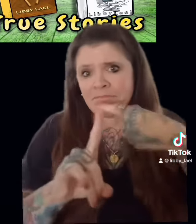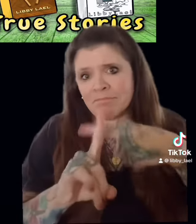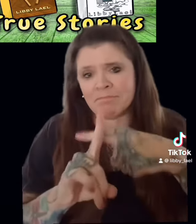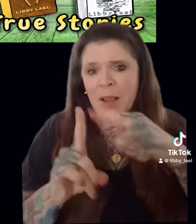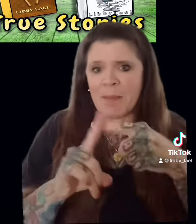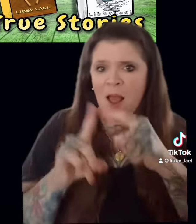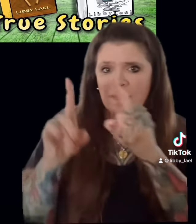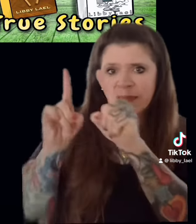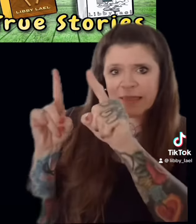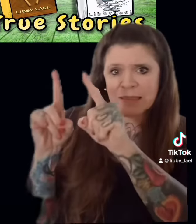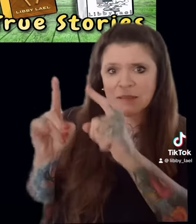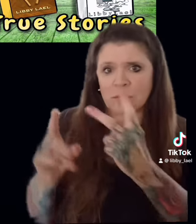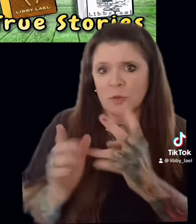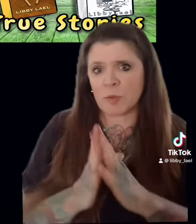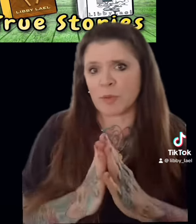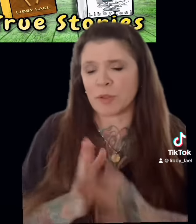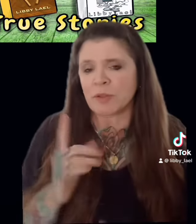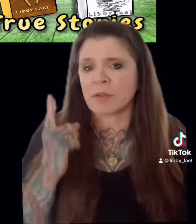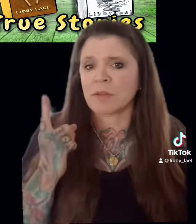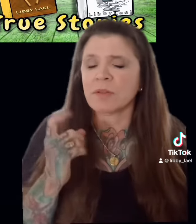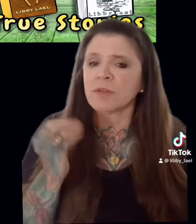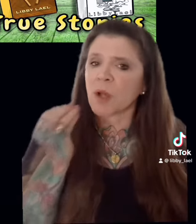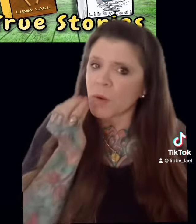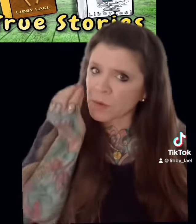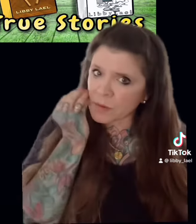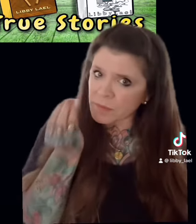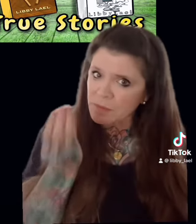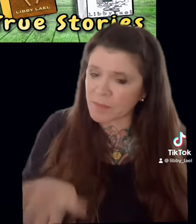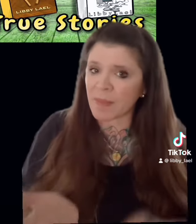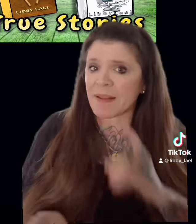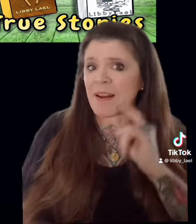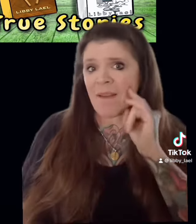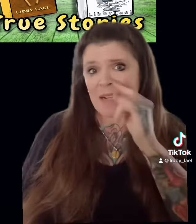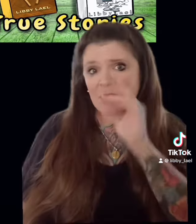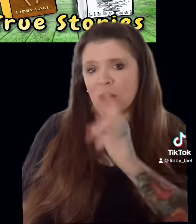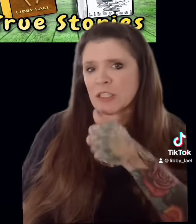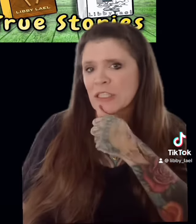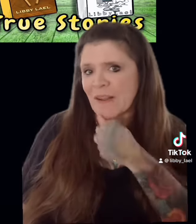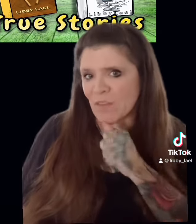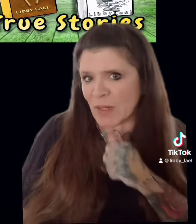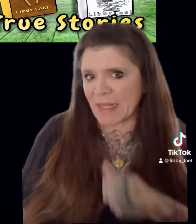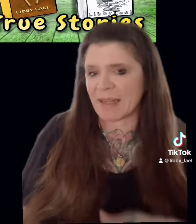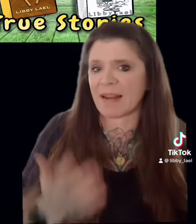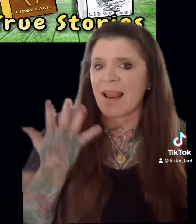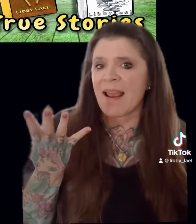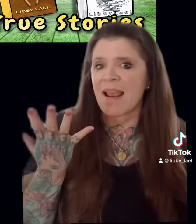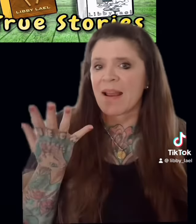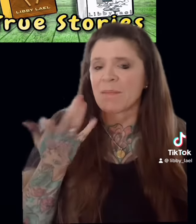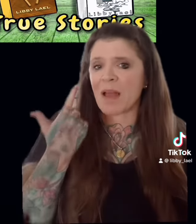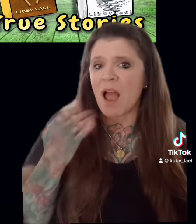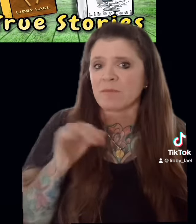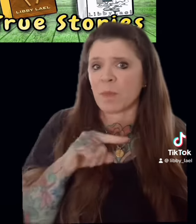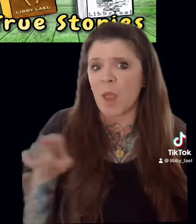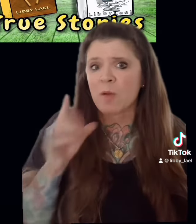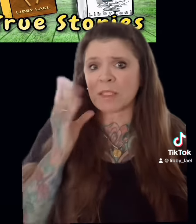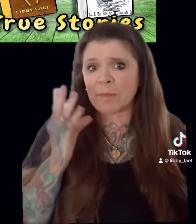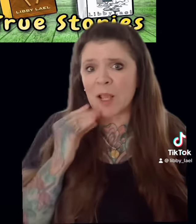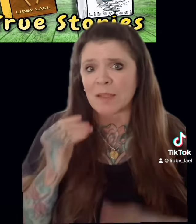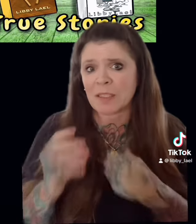who have read the books, are unable to promote or Just letting you know that the Deaf kids are still suffering. Because of those experiences,